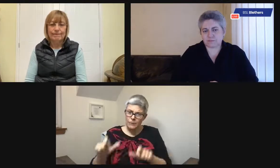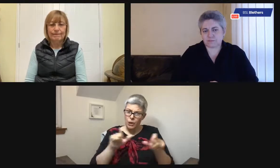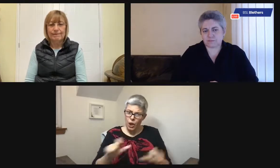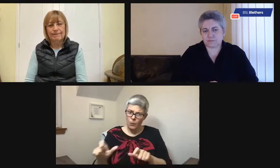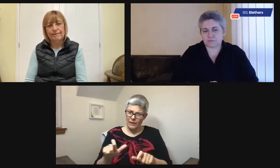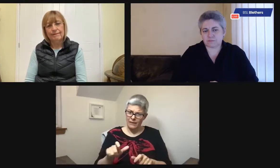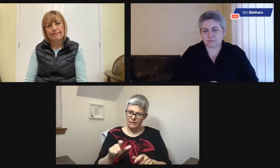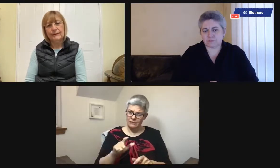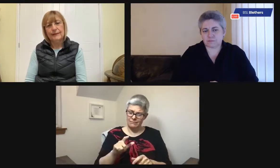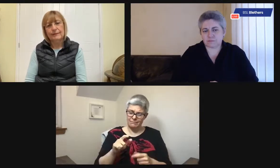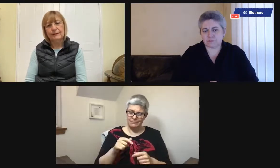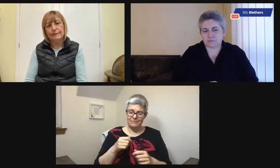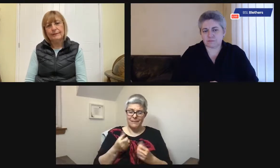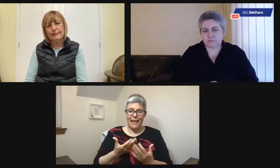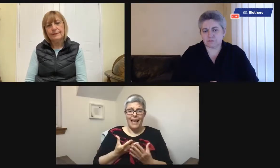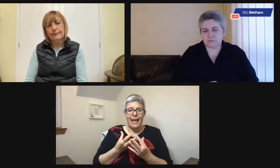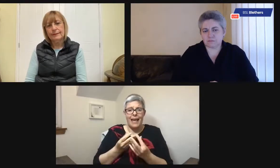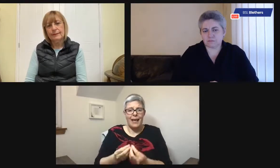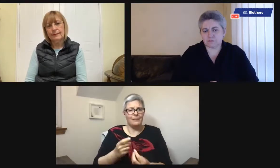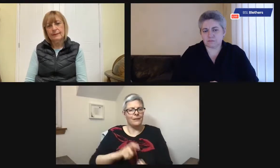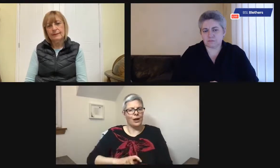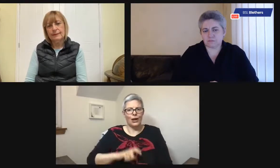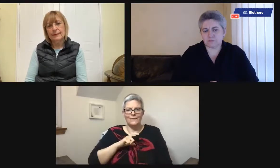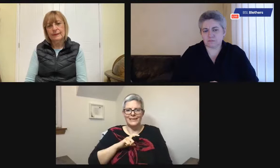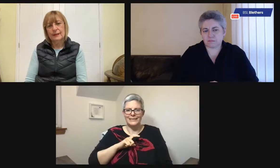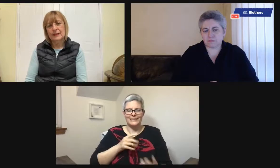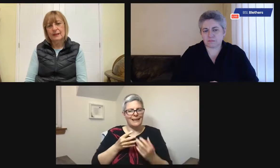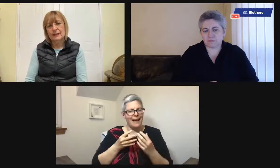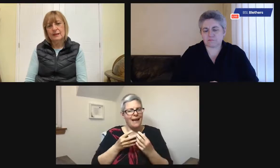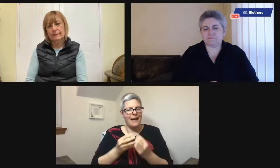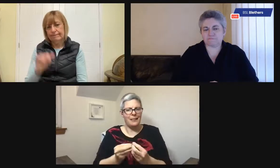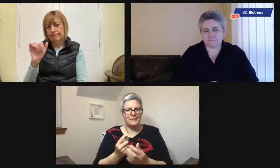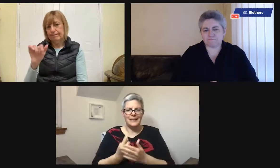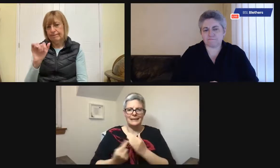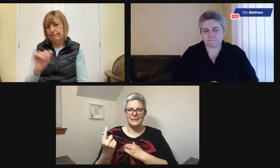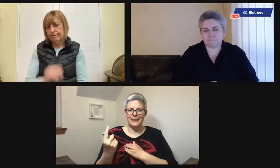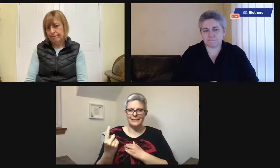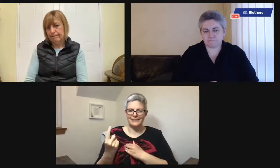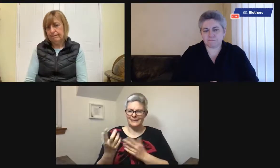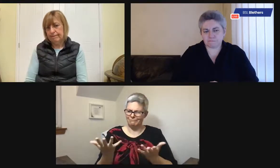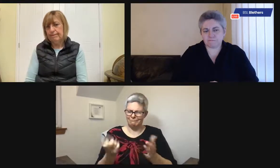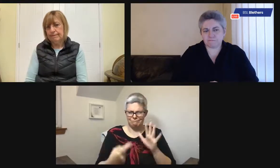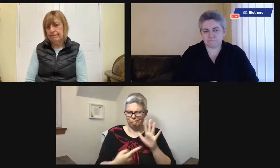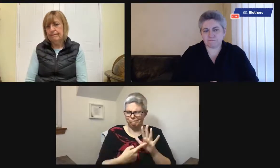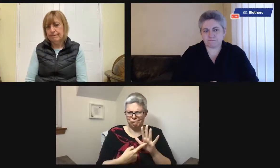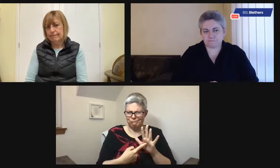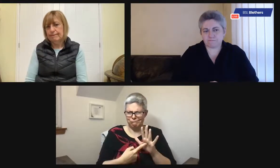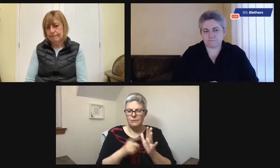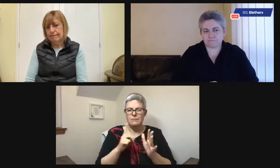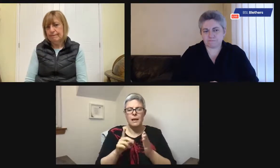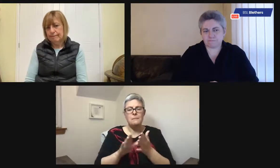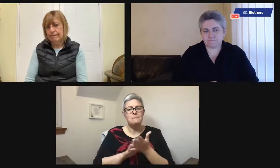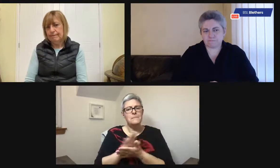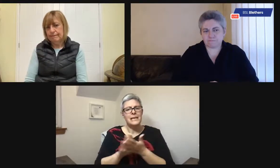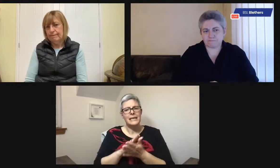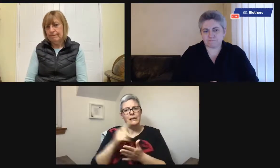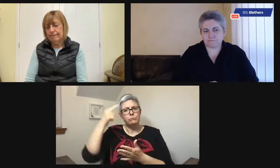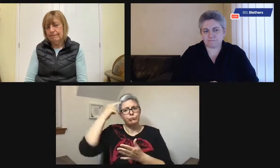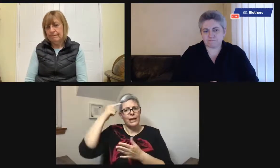high risks. Try and evaluate those risks. Try your best to keep them going, to keep them independent, to keep them as confident